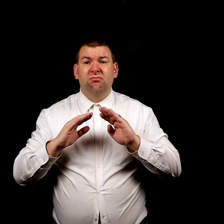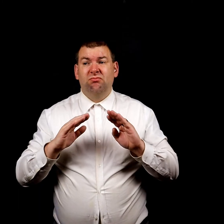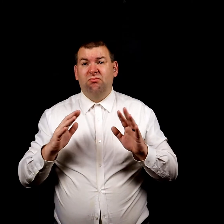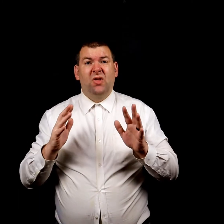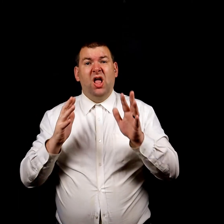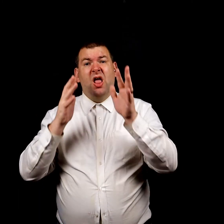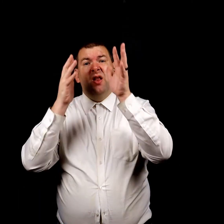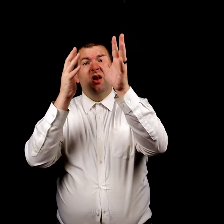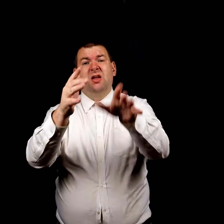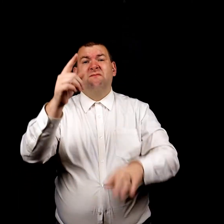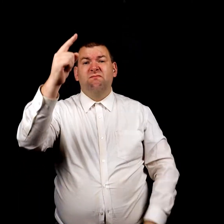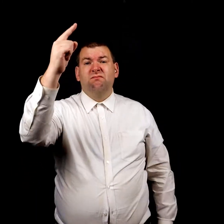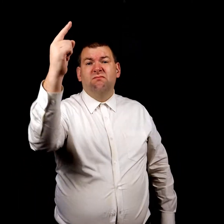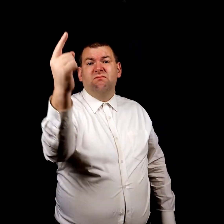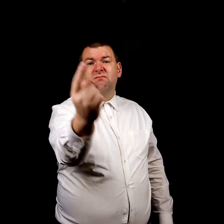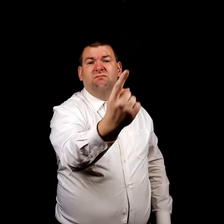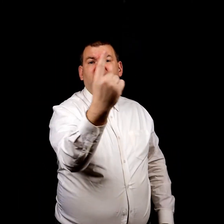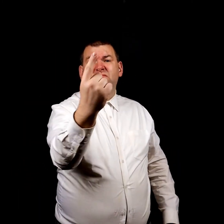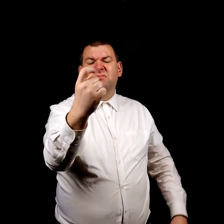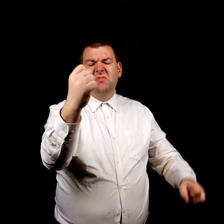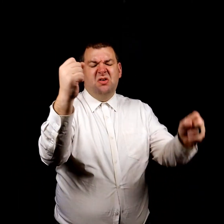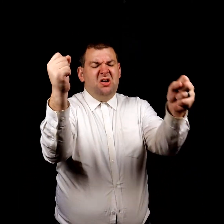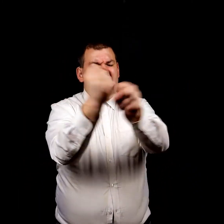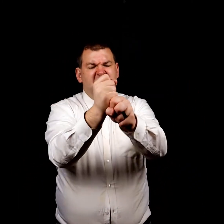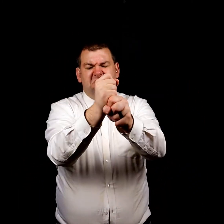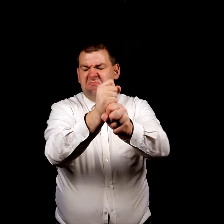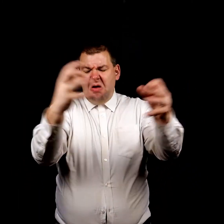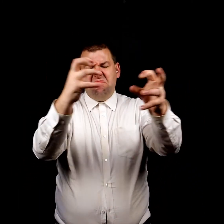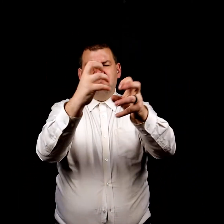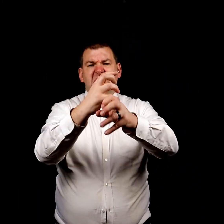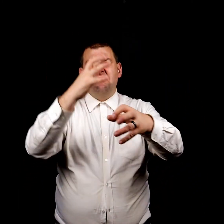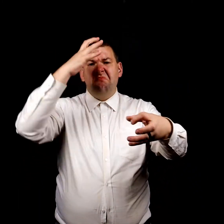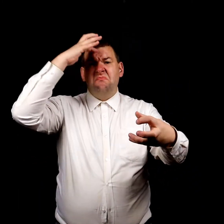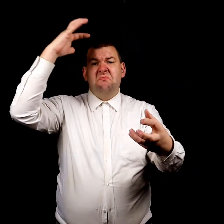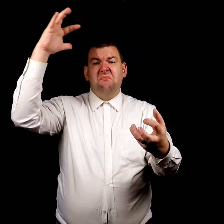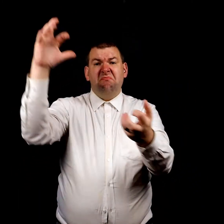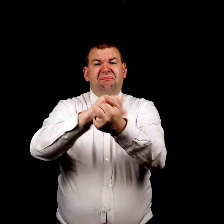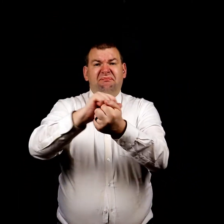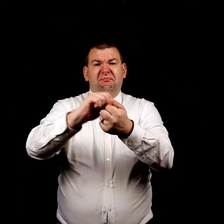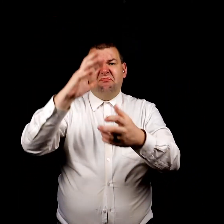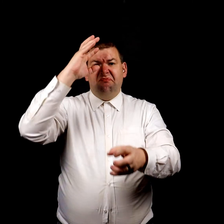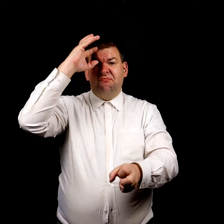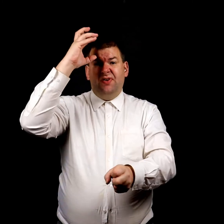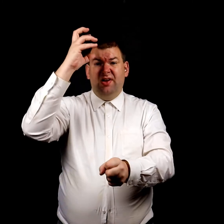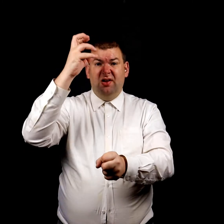And they leave you standing there with shattered faith.